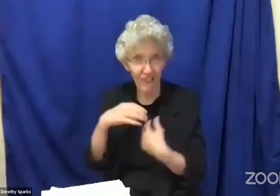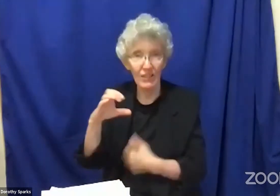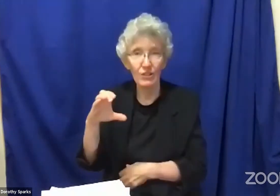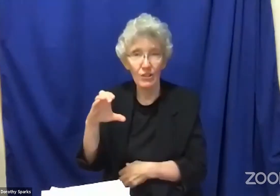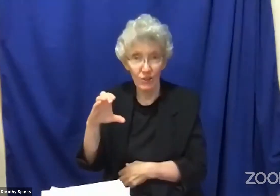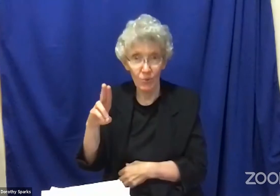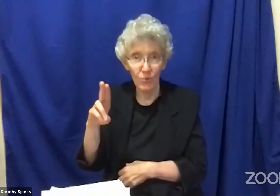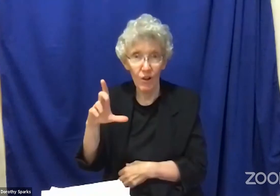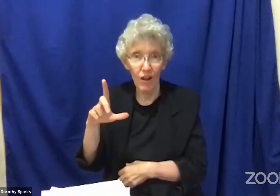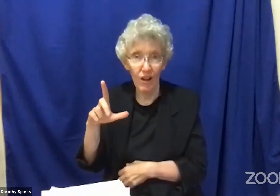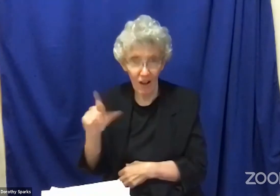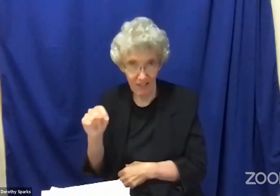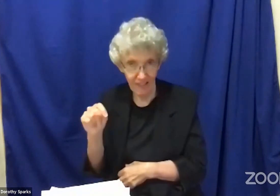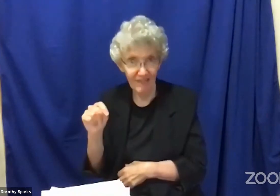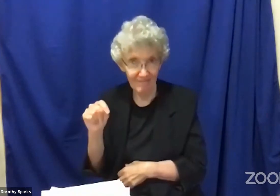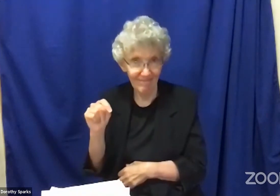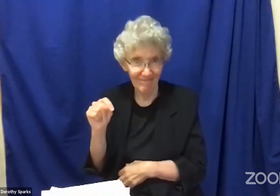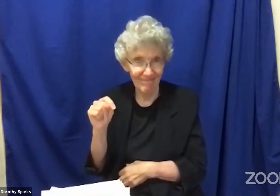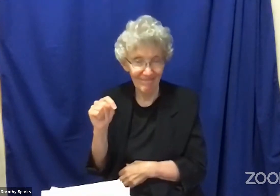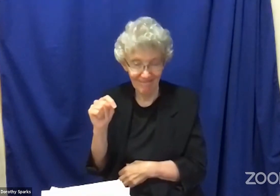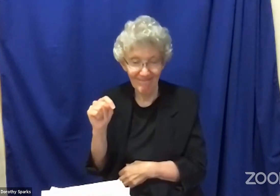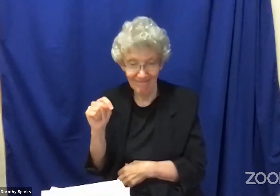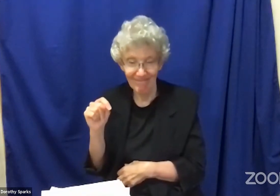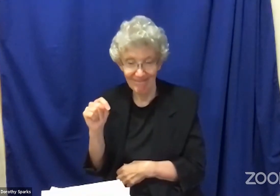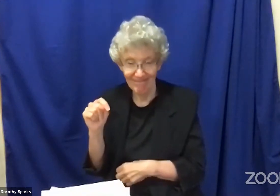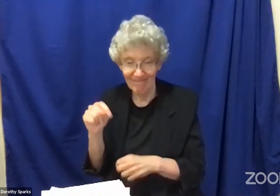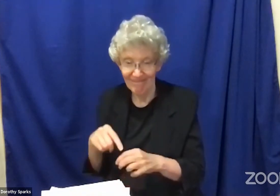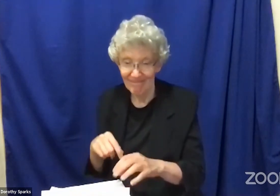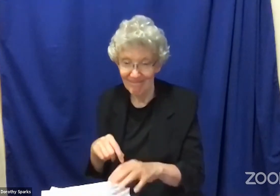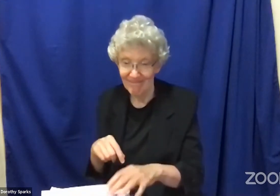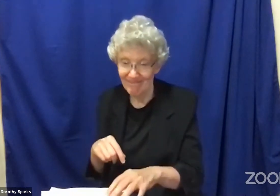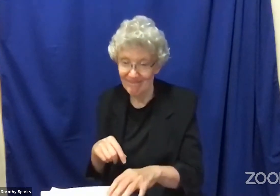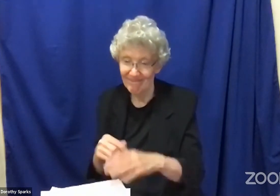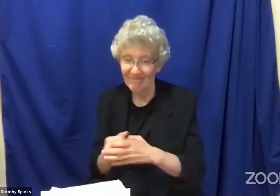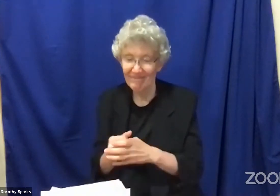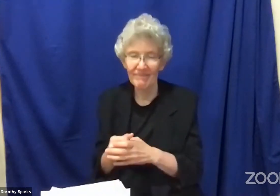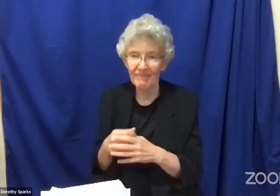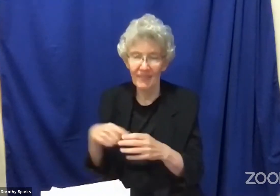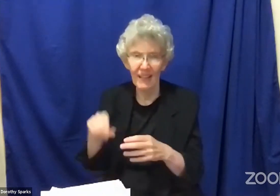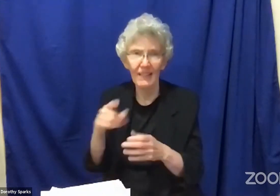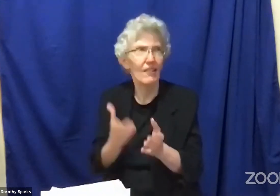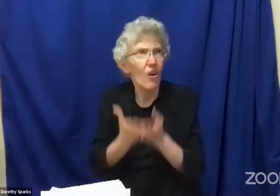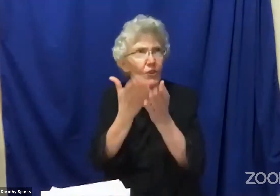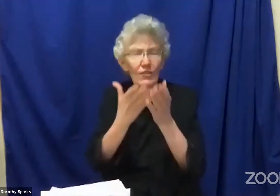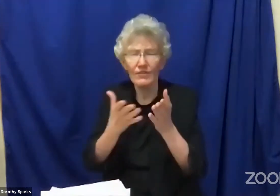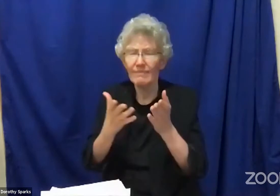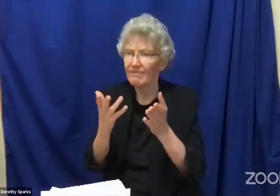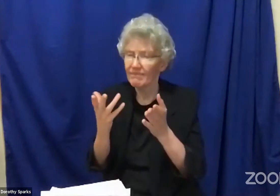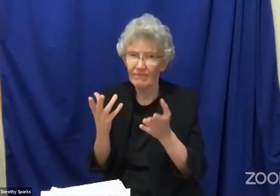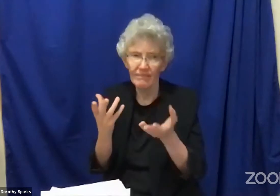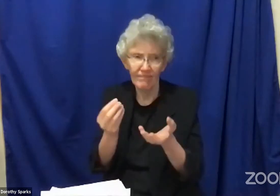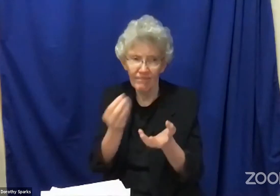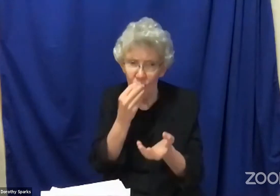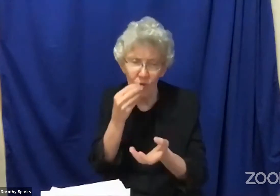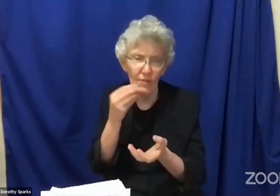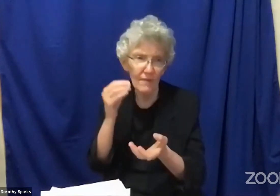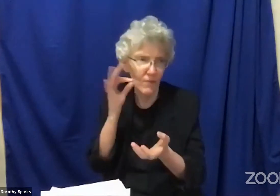And there were many different cult practices around these gods. And they would offer